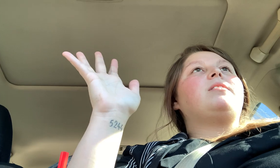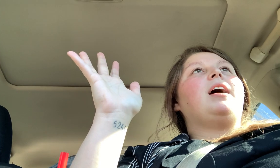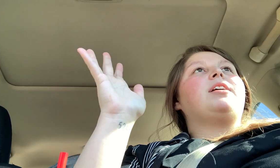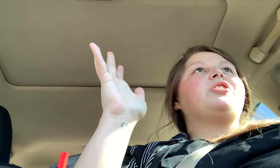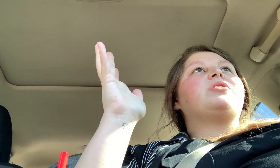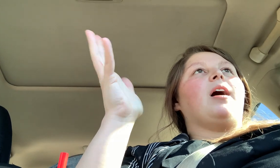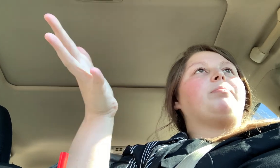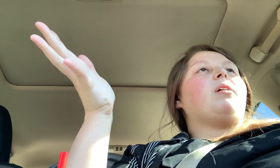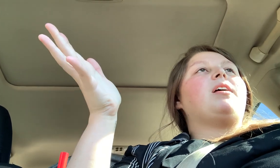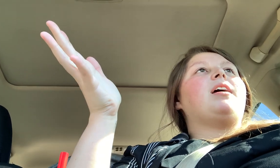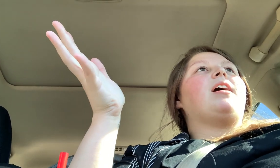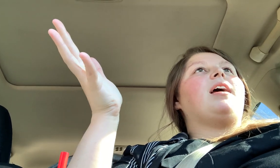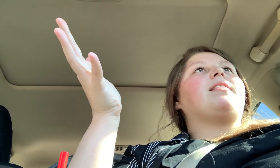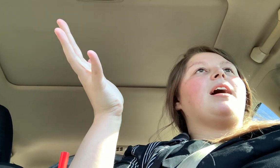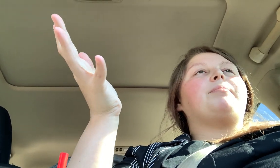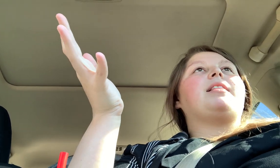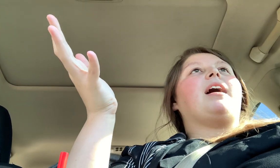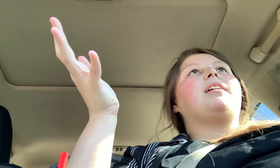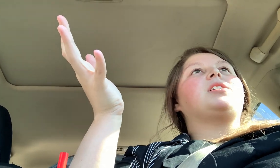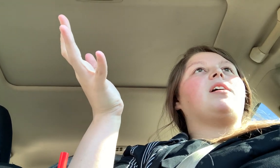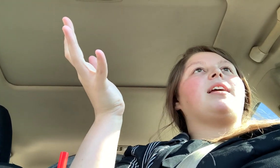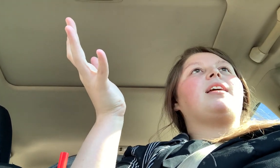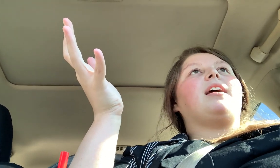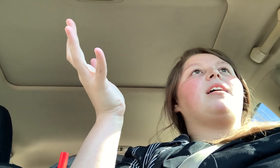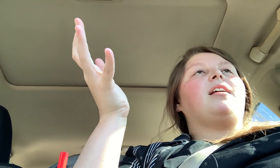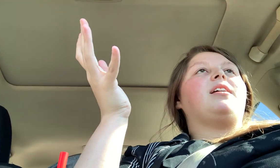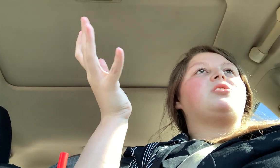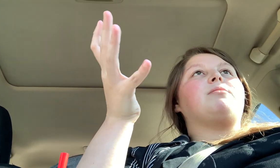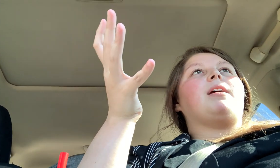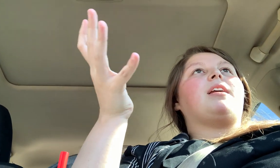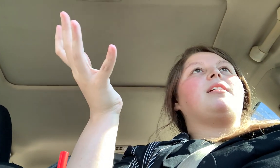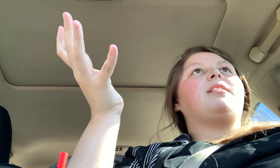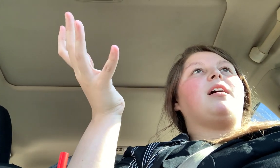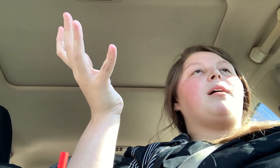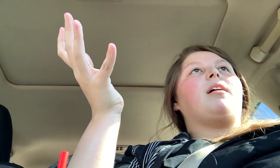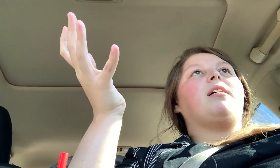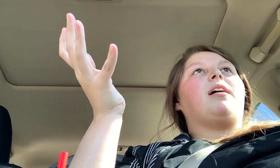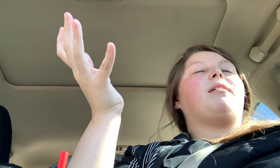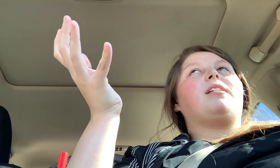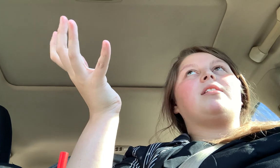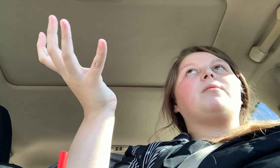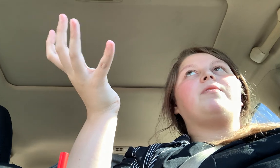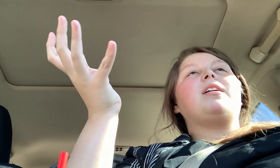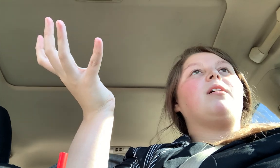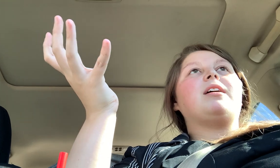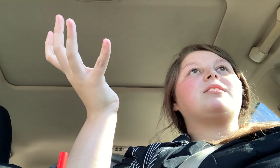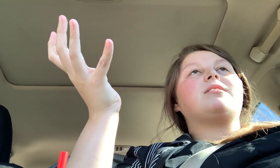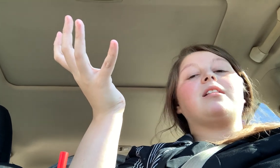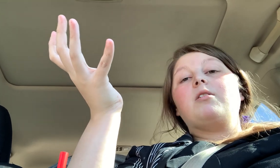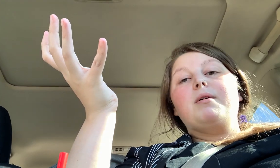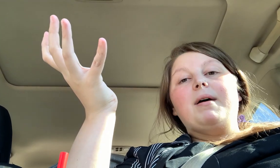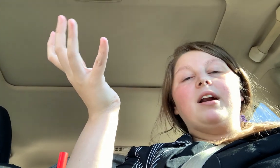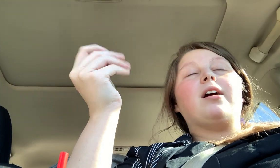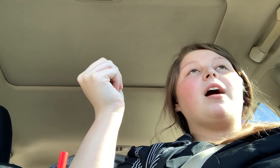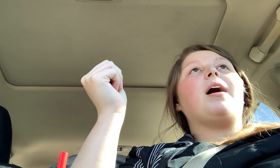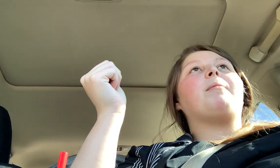and just upload it and that be that until I can get into making, uh, another video that's a little bit better. Um,